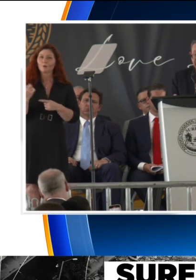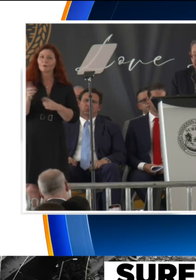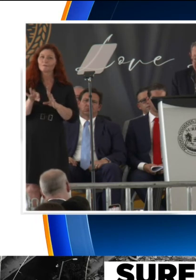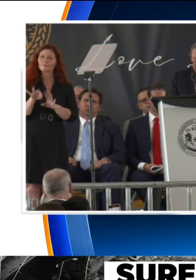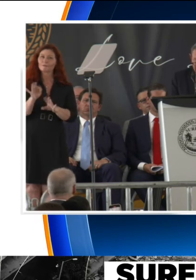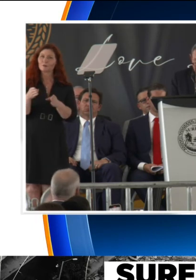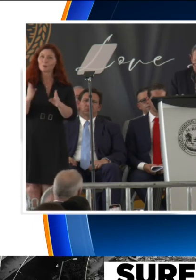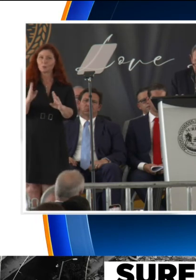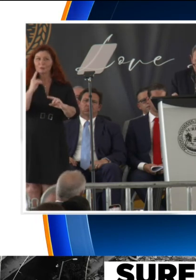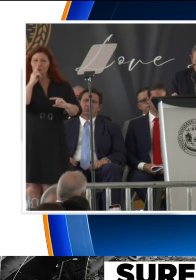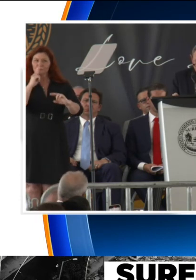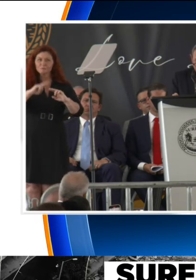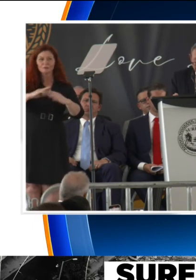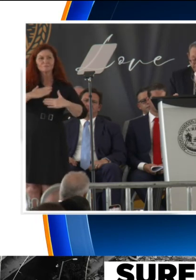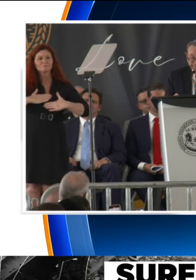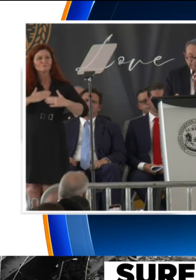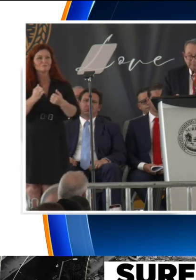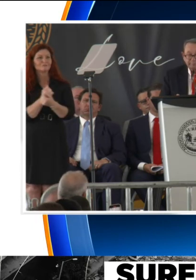in everything she did.